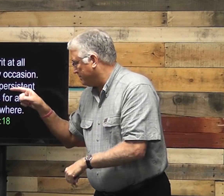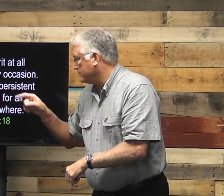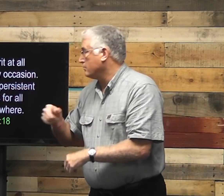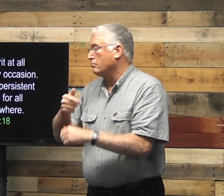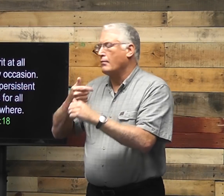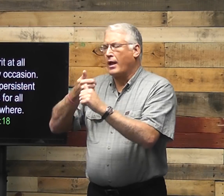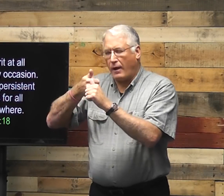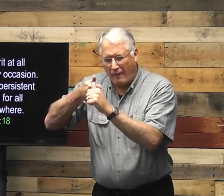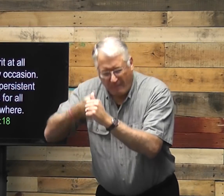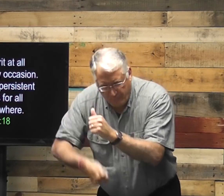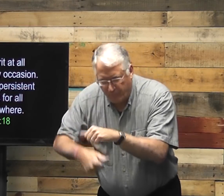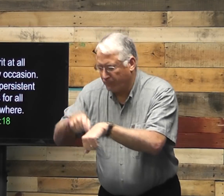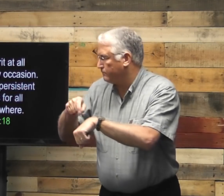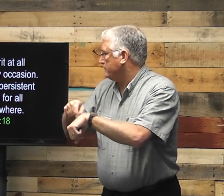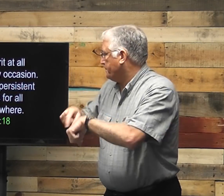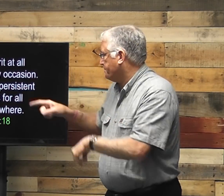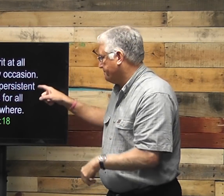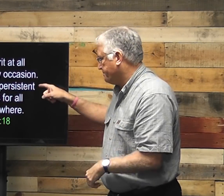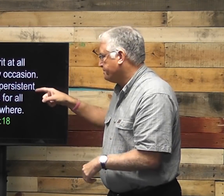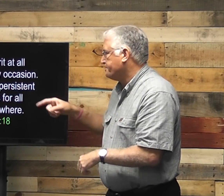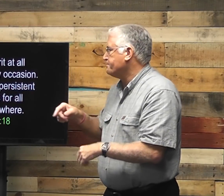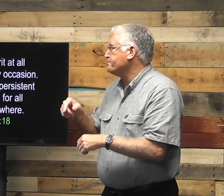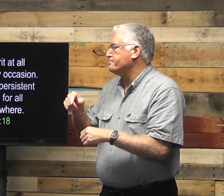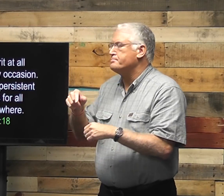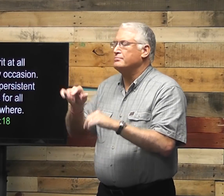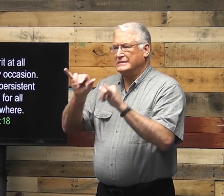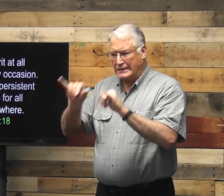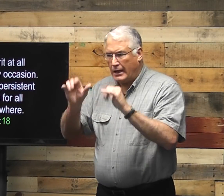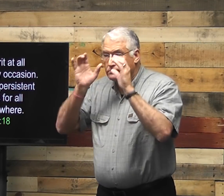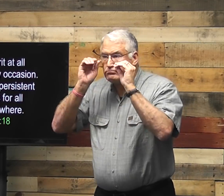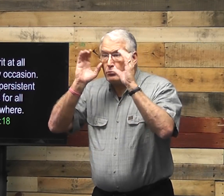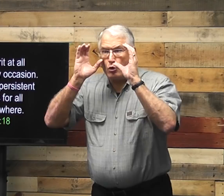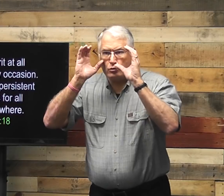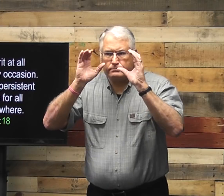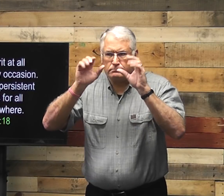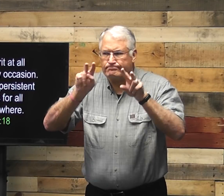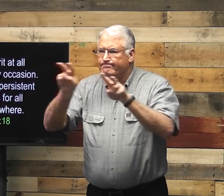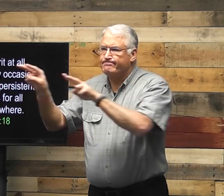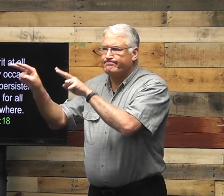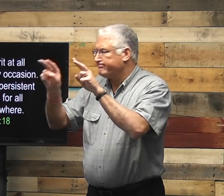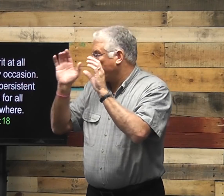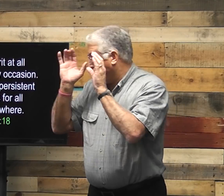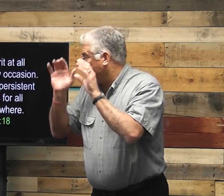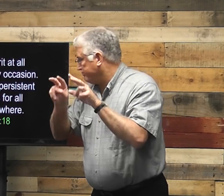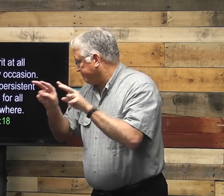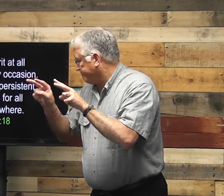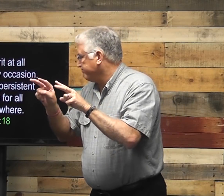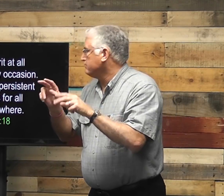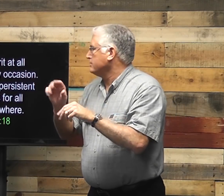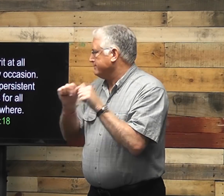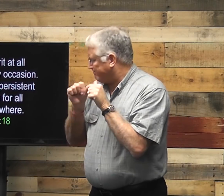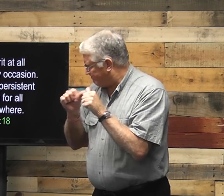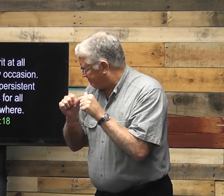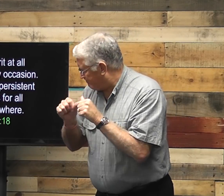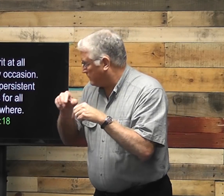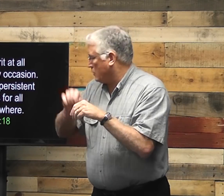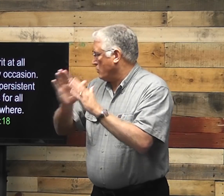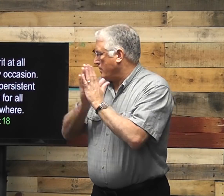times and on every occasion. Stay alert and be persistent